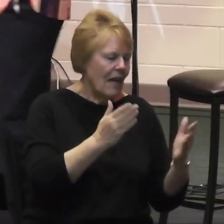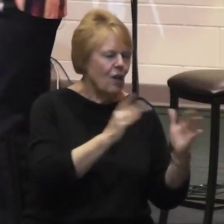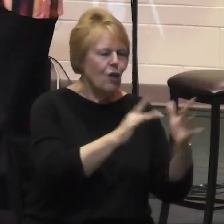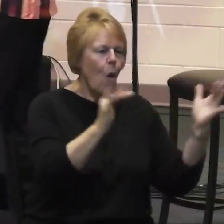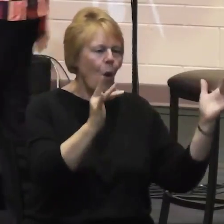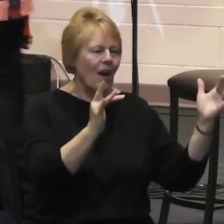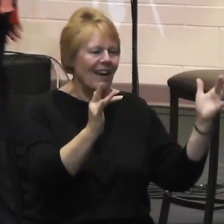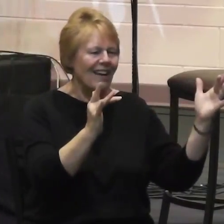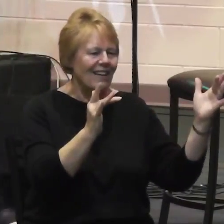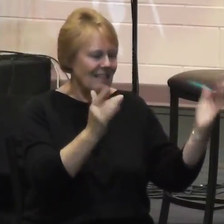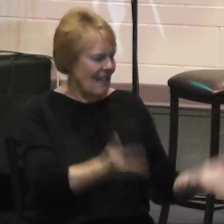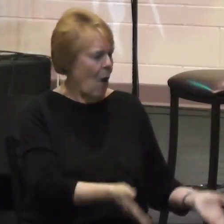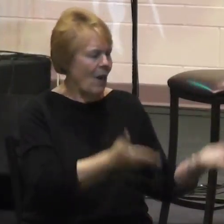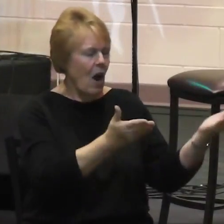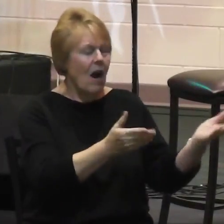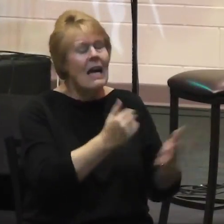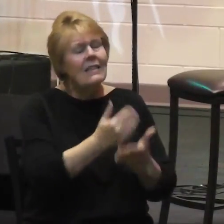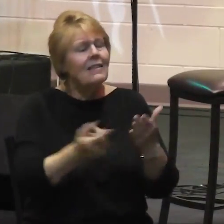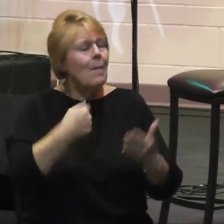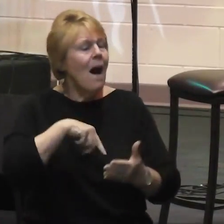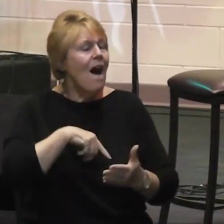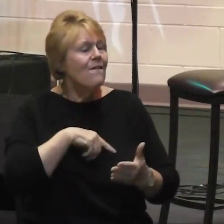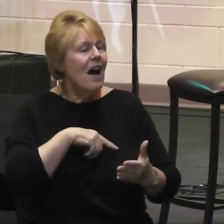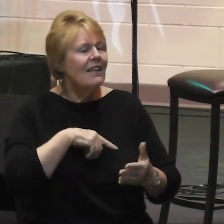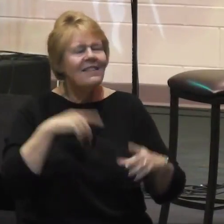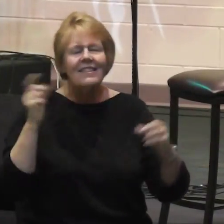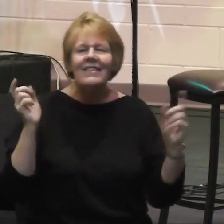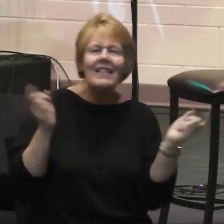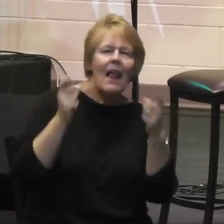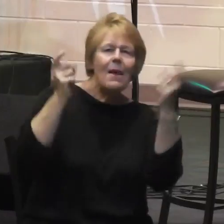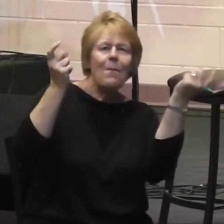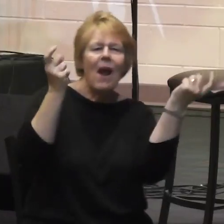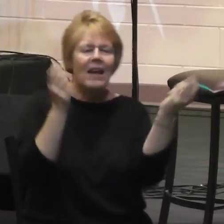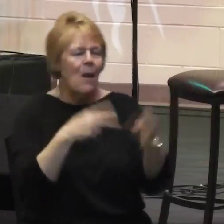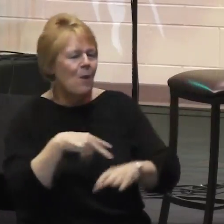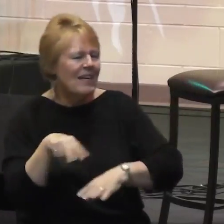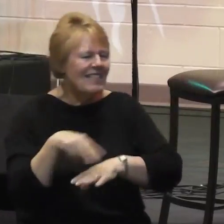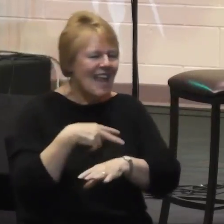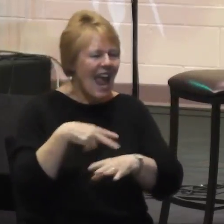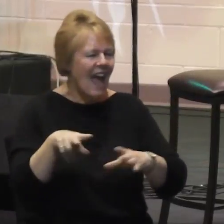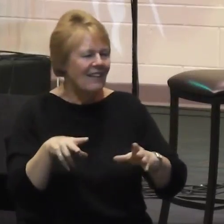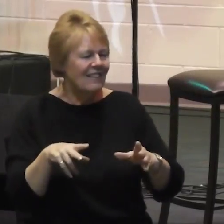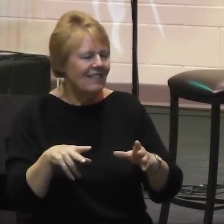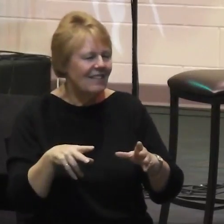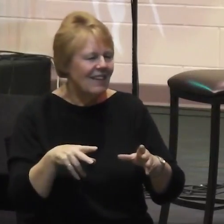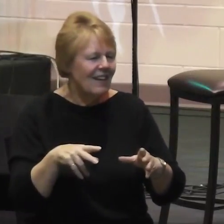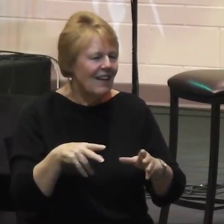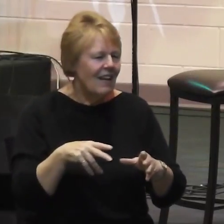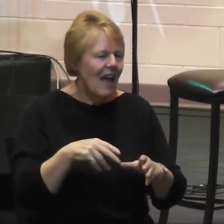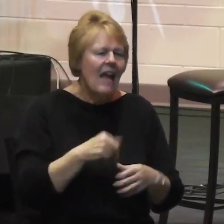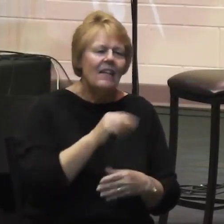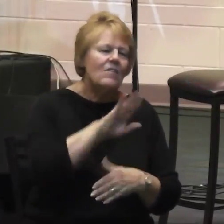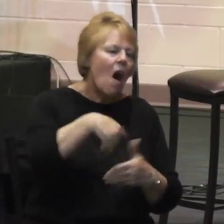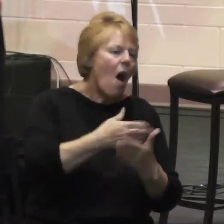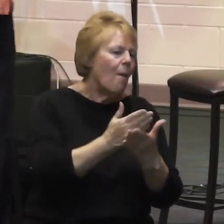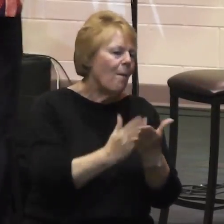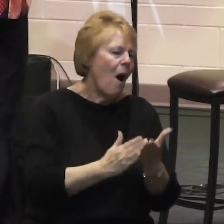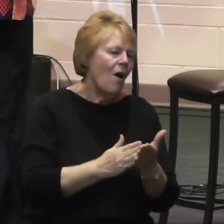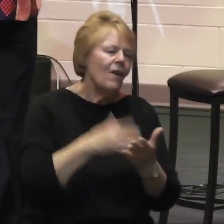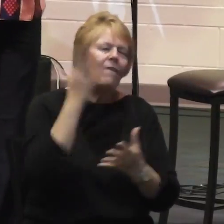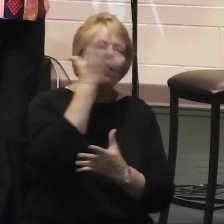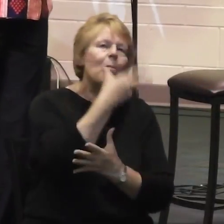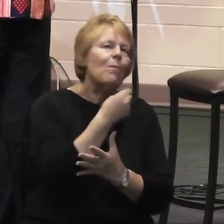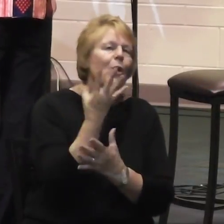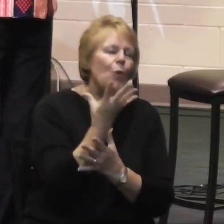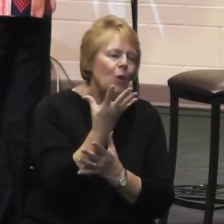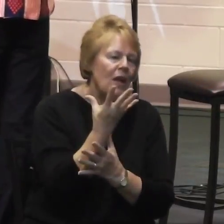Some of us will come in dancing. Some will not. But that is part of the beauty of the creation that God has